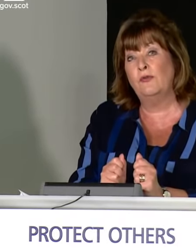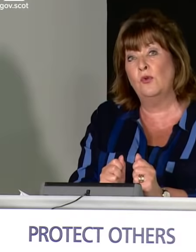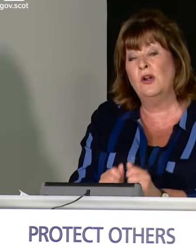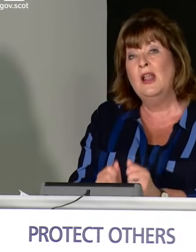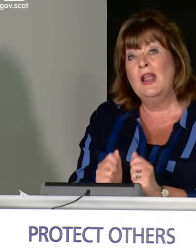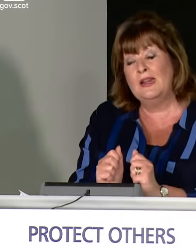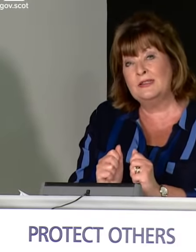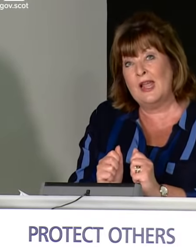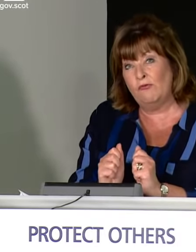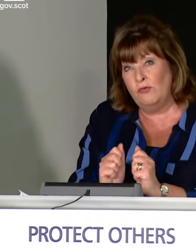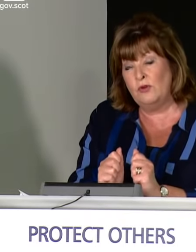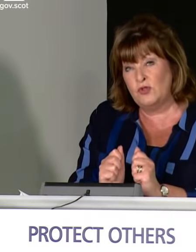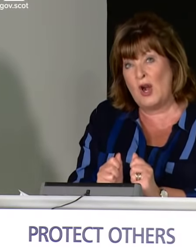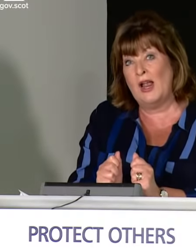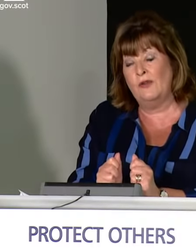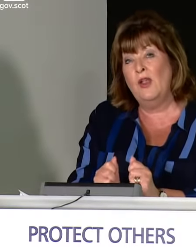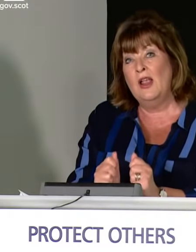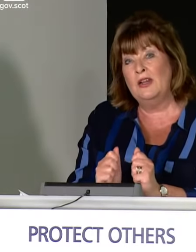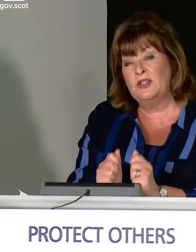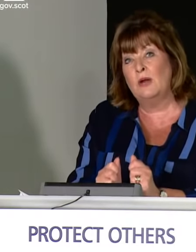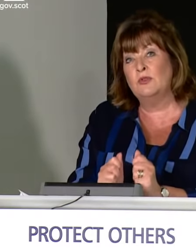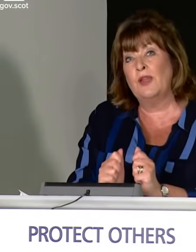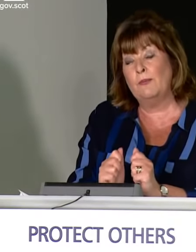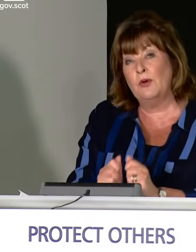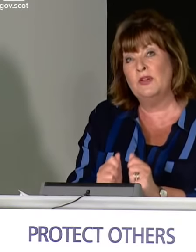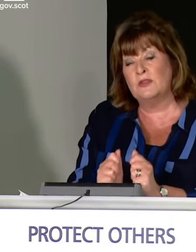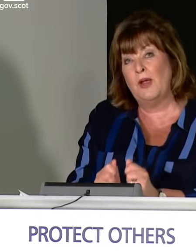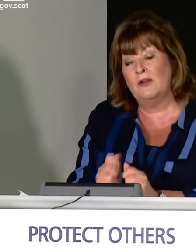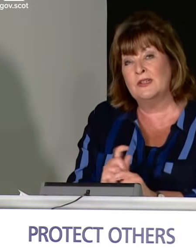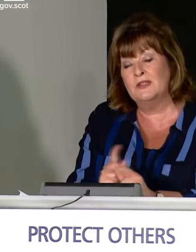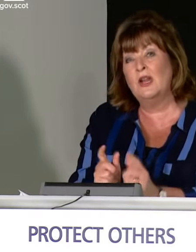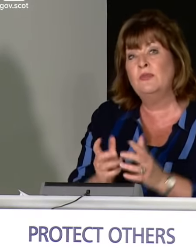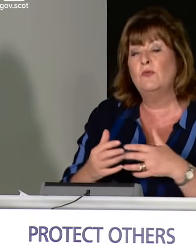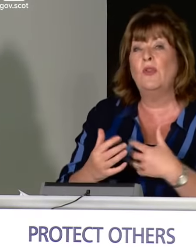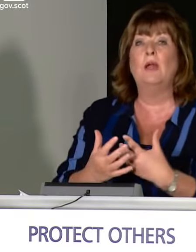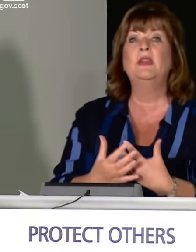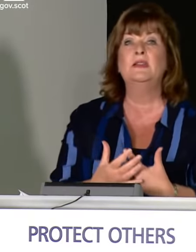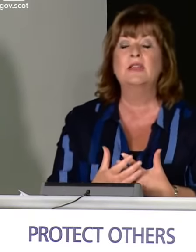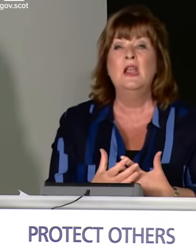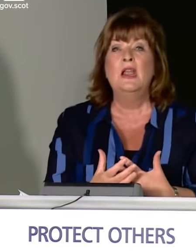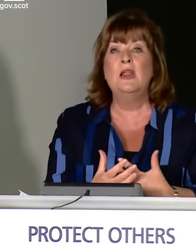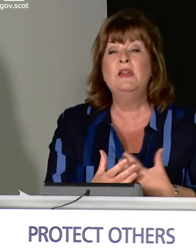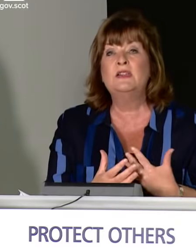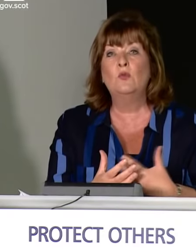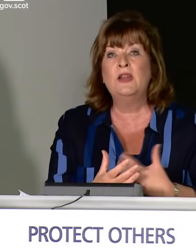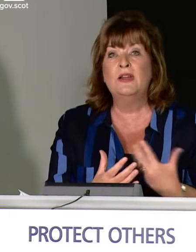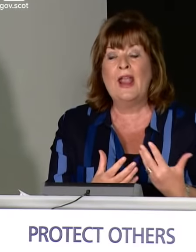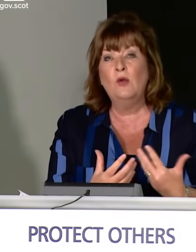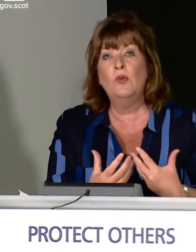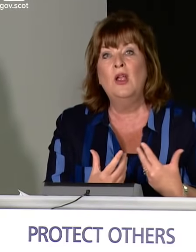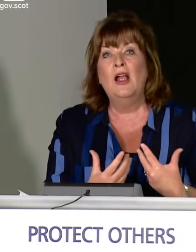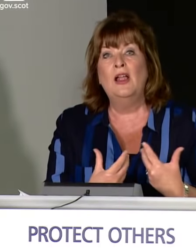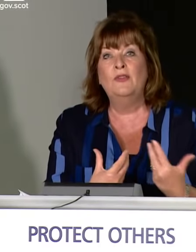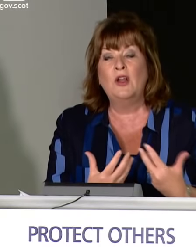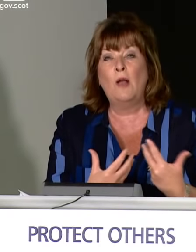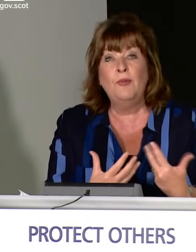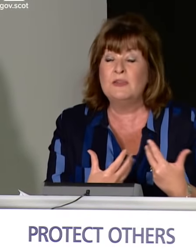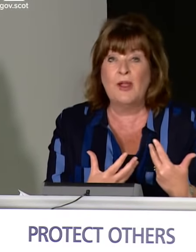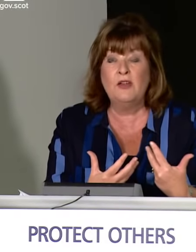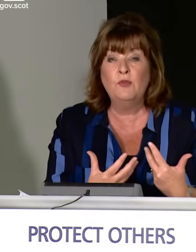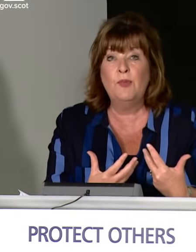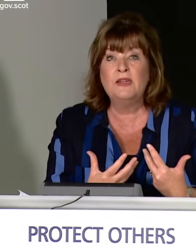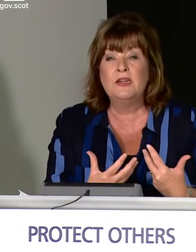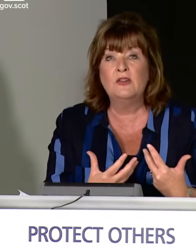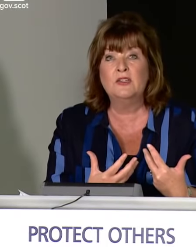really looking for is that real drive in terms of that billions of pounds. And in terms of what that means, it means that we can help the